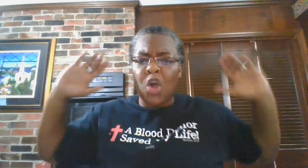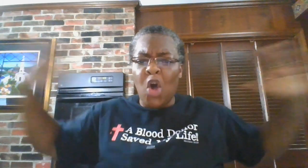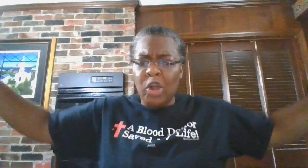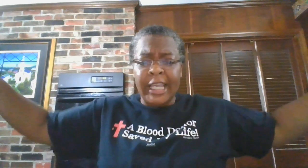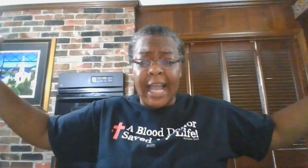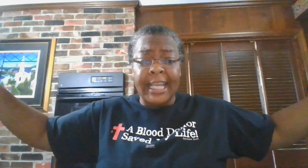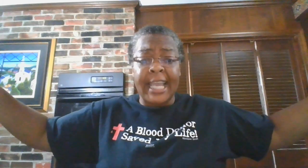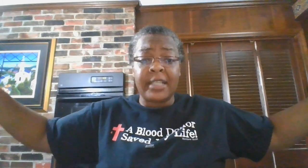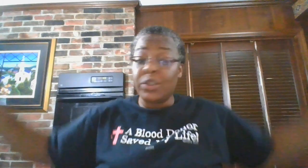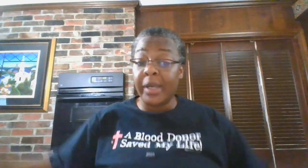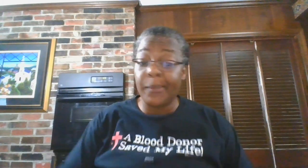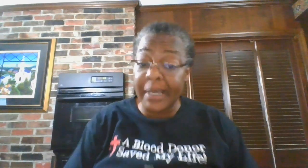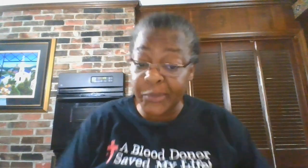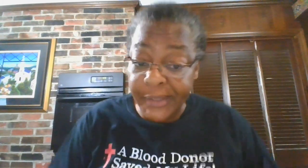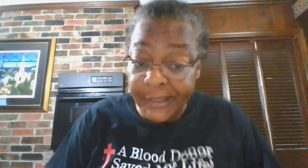holy, I guess. You ain't going to mess with them.